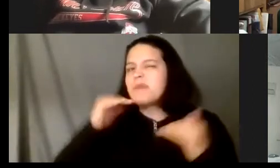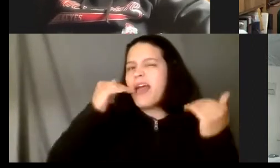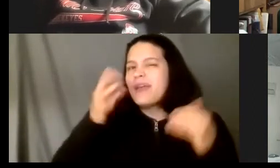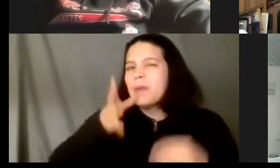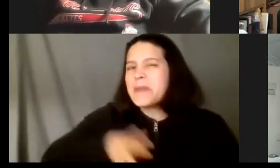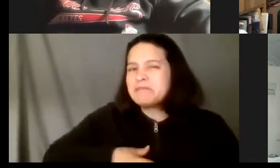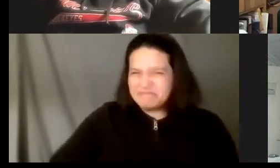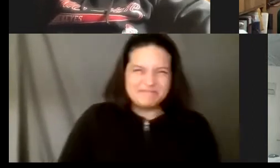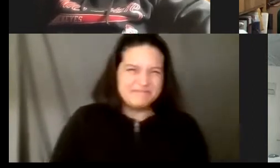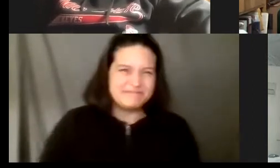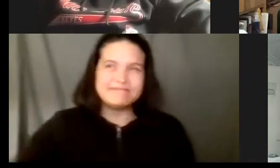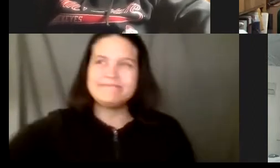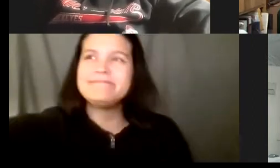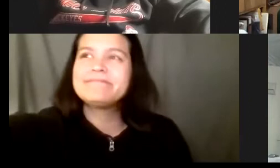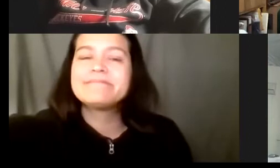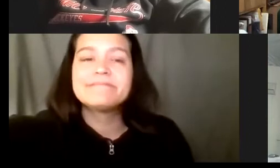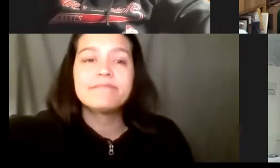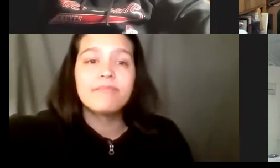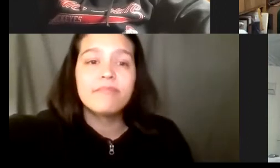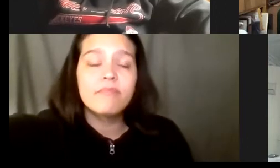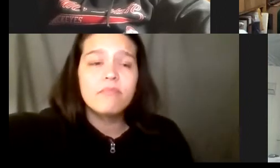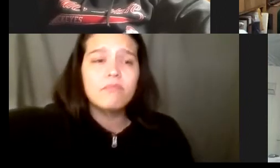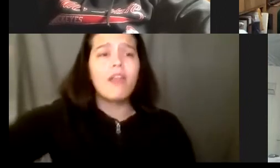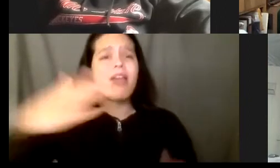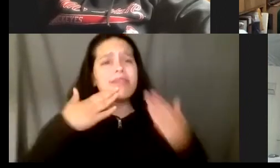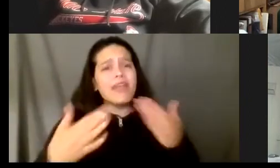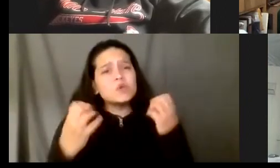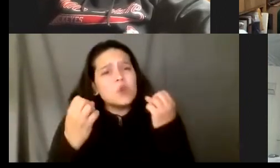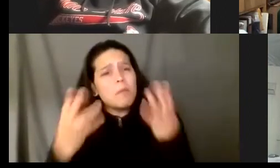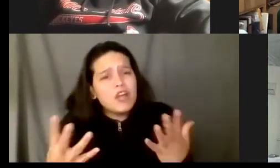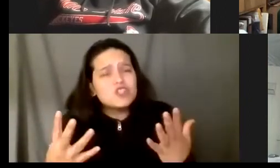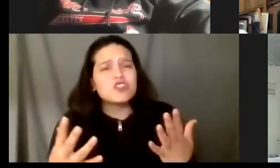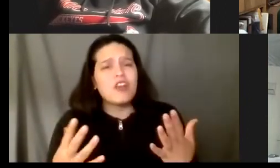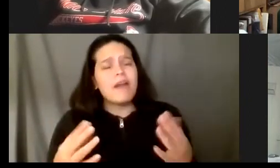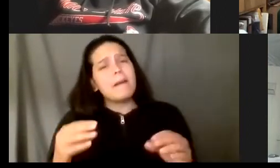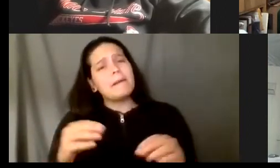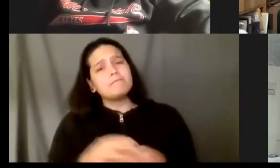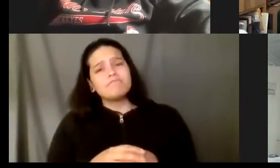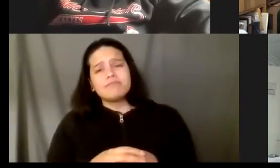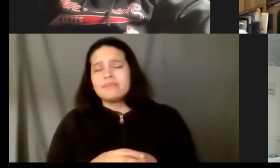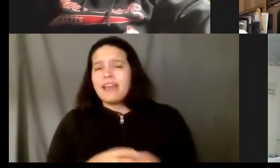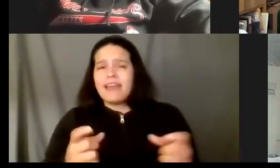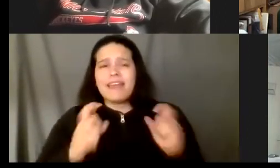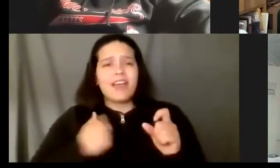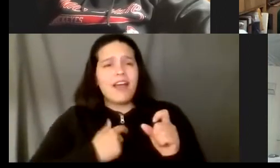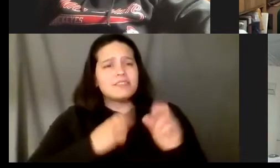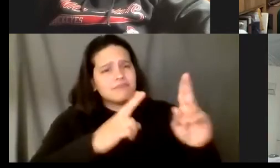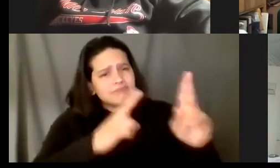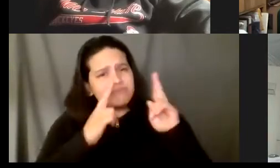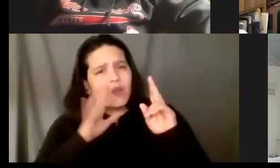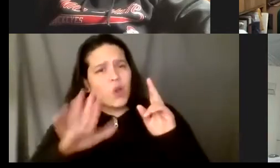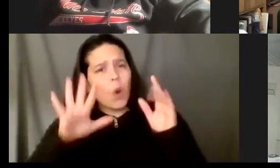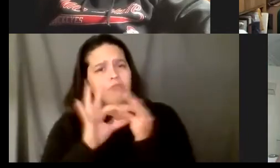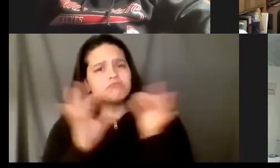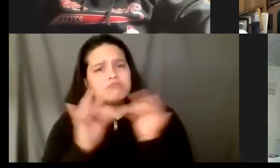much uh gabby and blessing us in the circle uh your incredible walk of uh